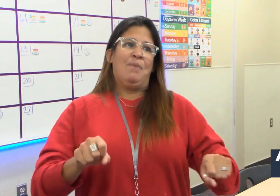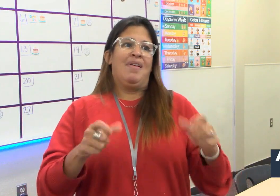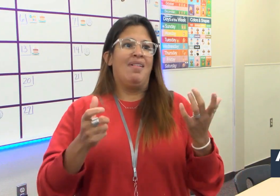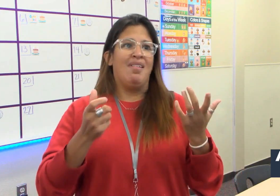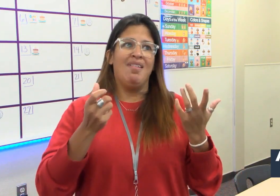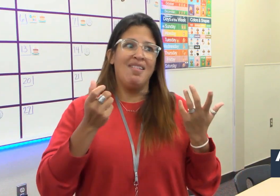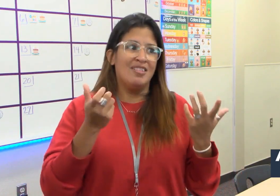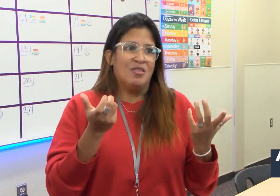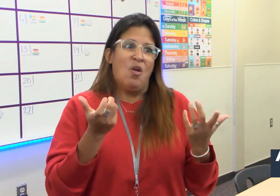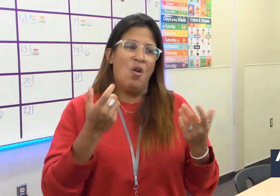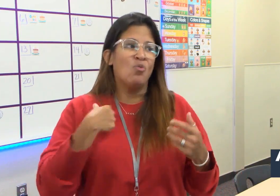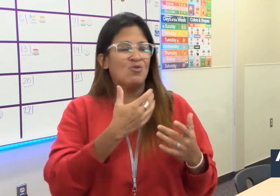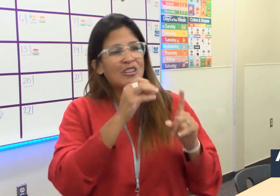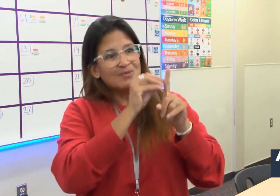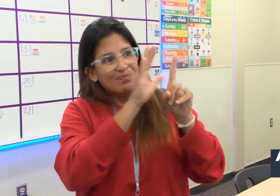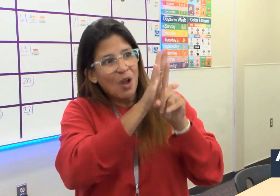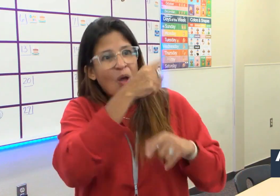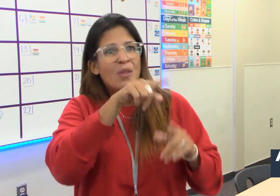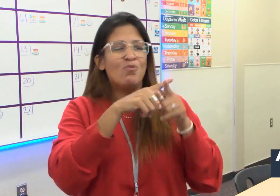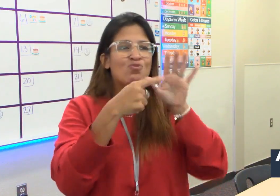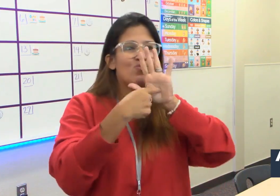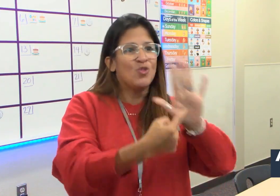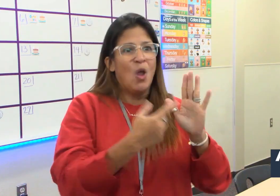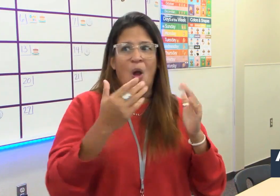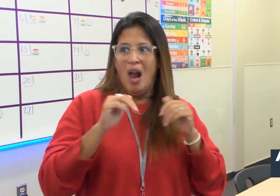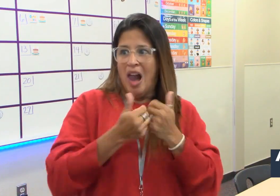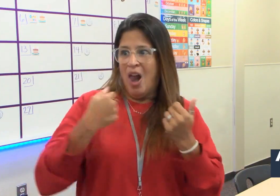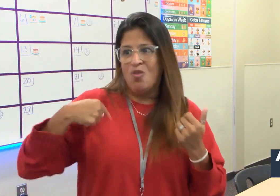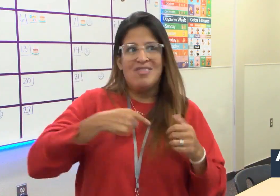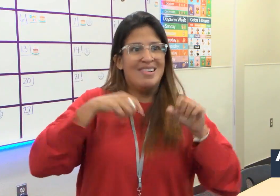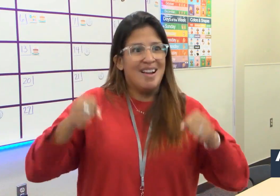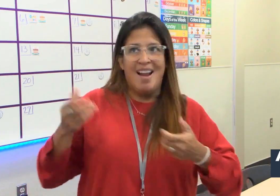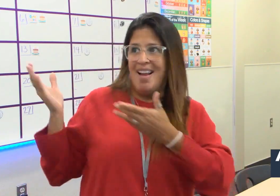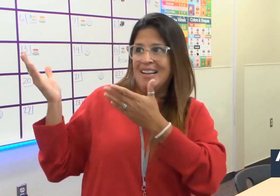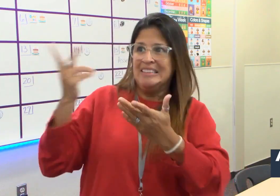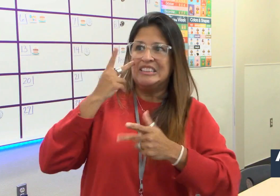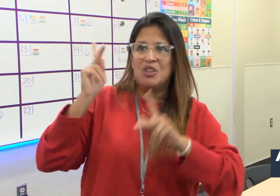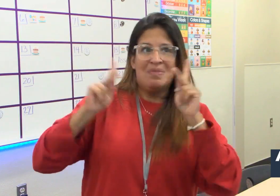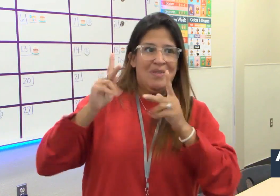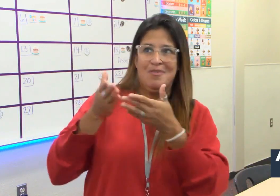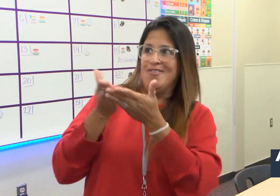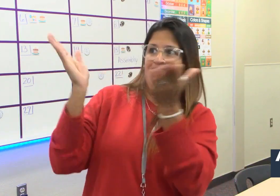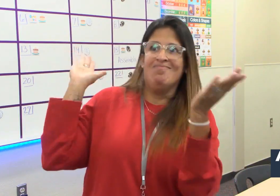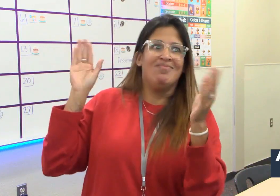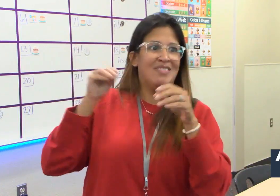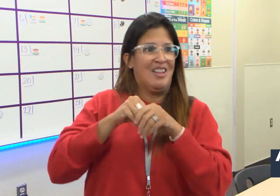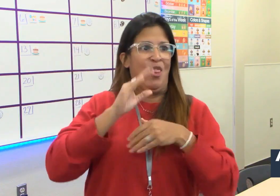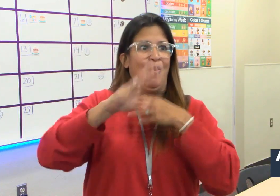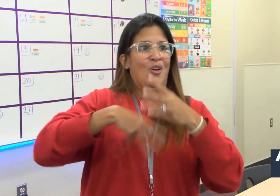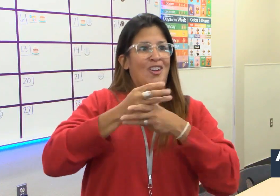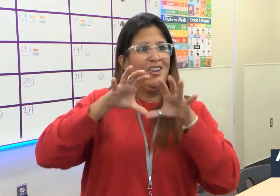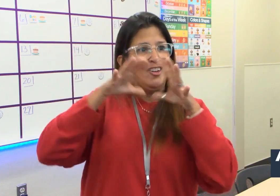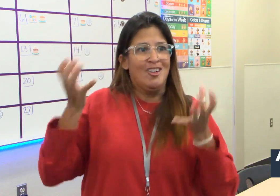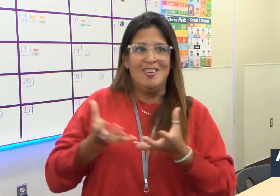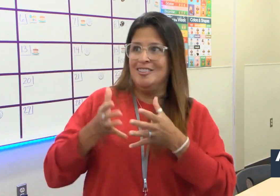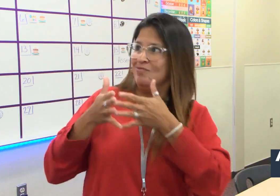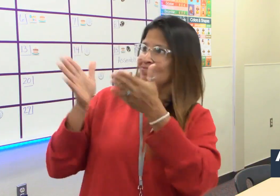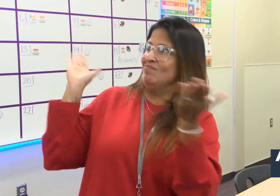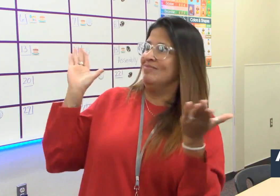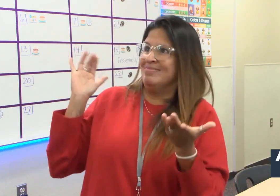capable. We're so capable and so we really want to expose that to people and show people look what we can do. Look at all these deaf people in